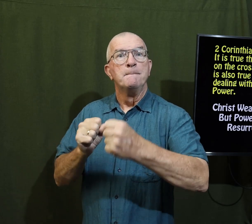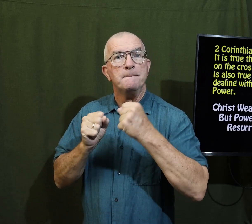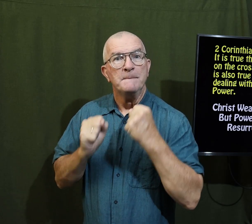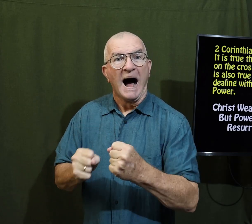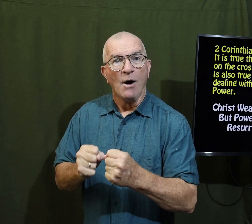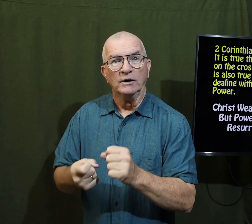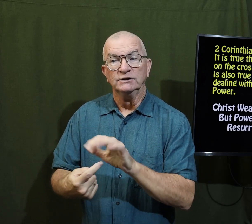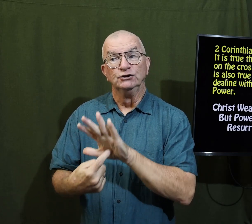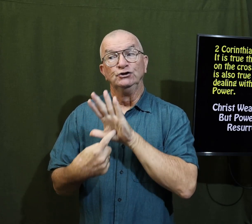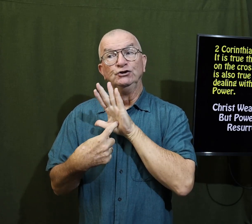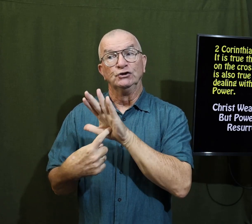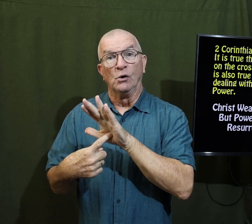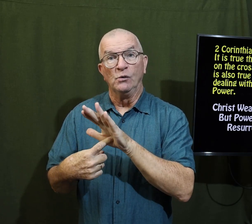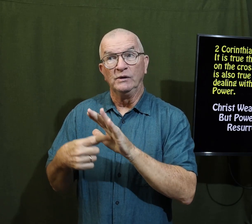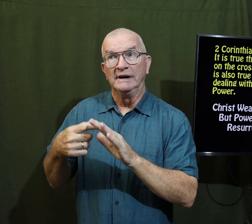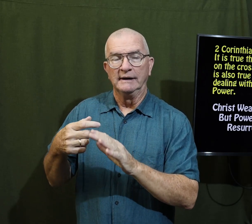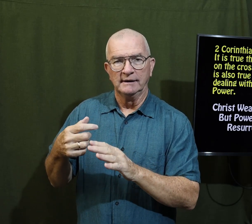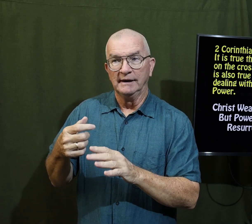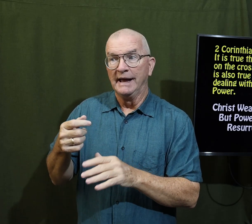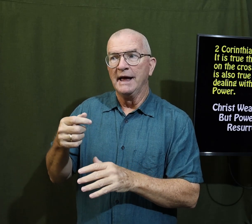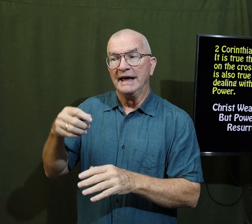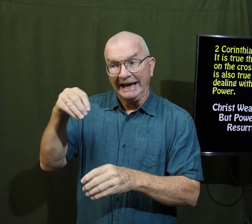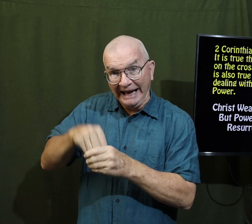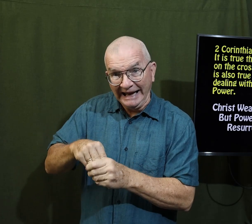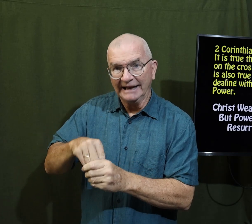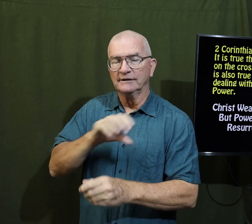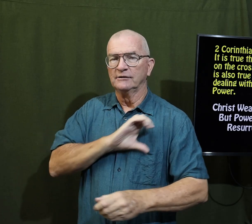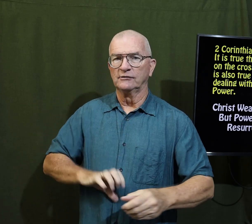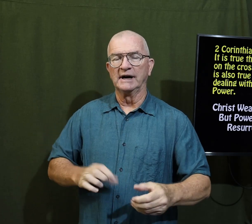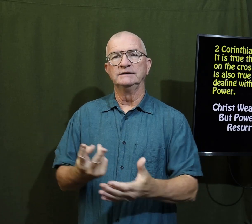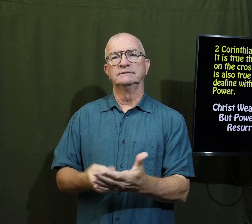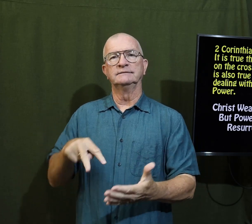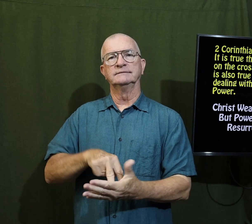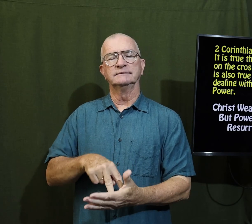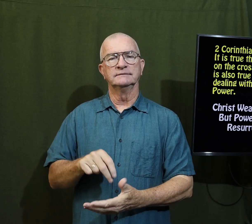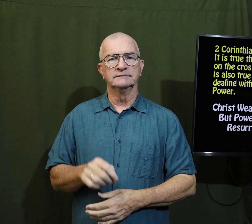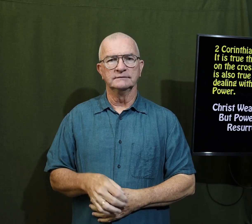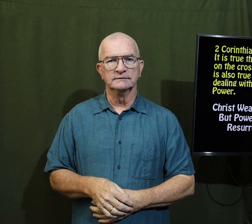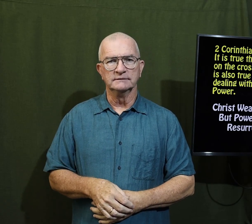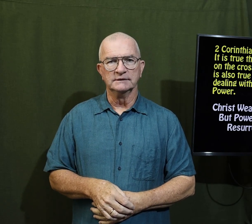God's power shone in Christ's resurrection